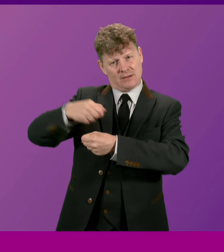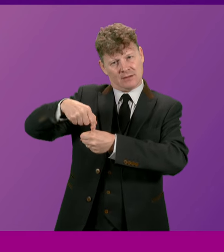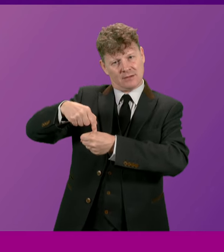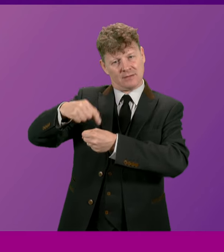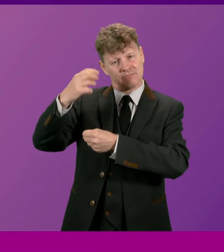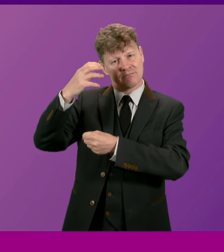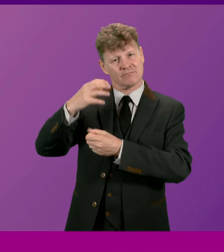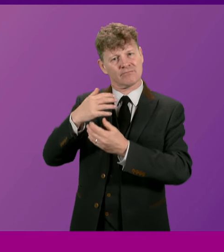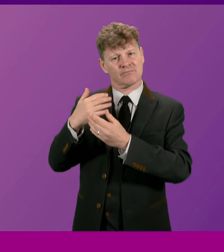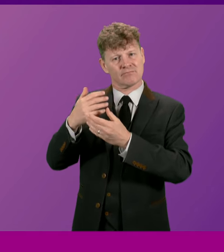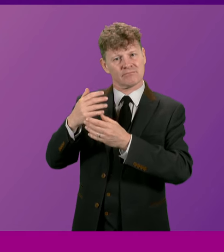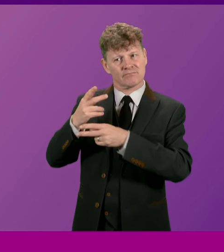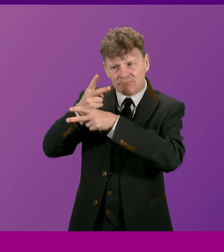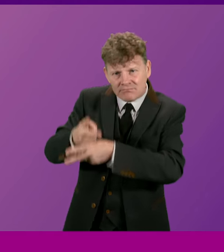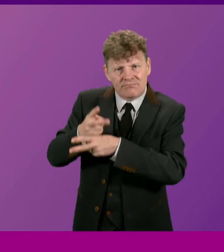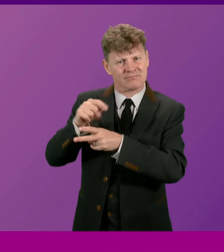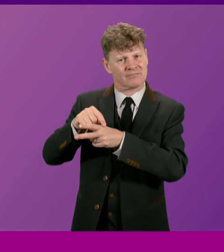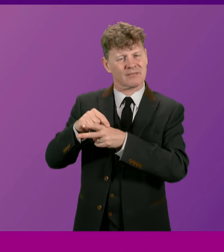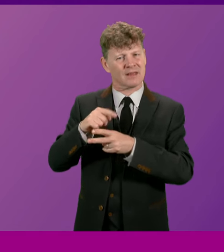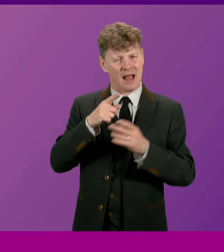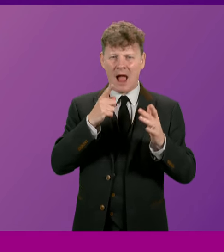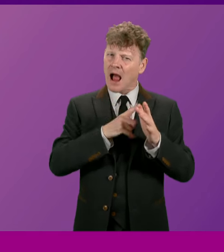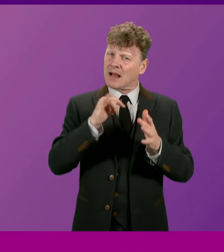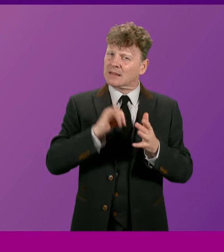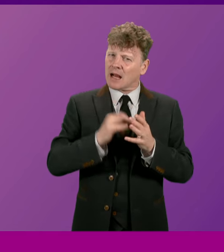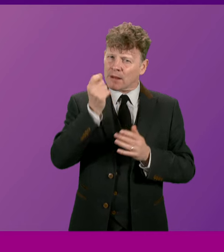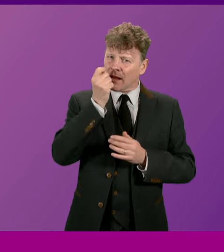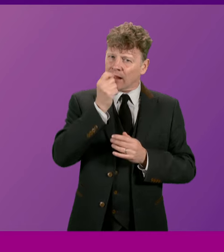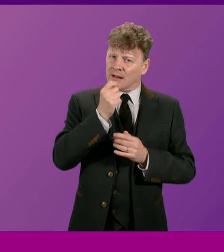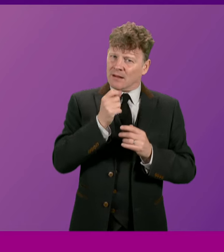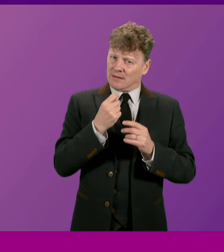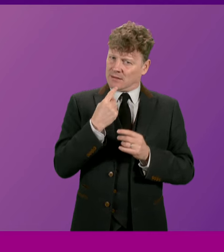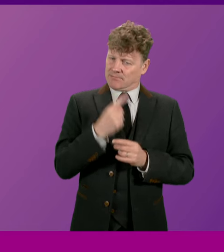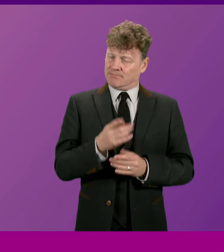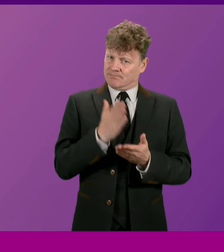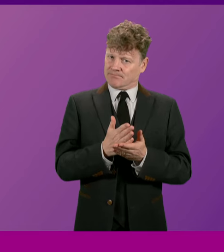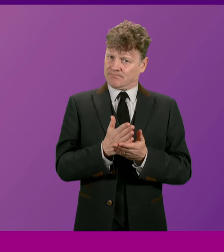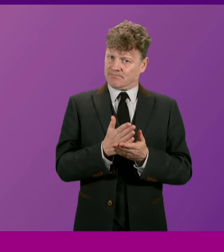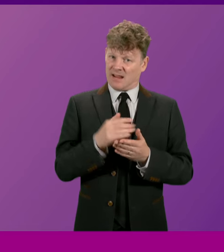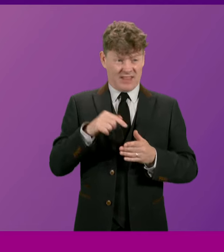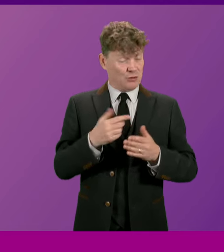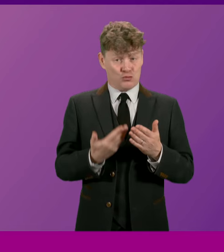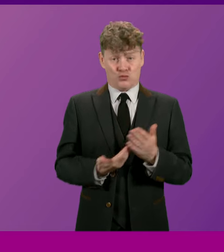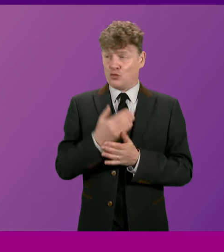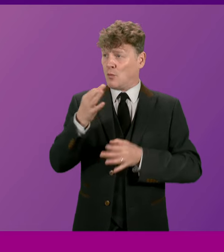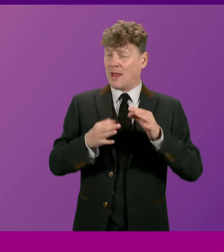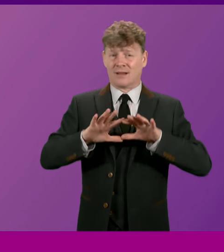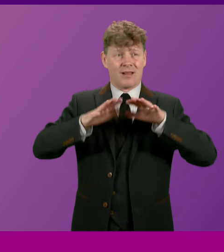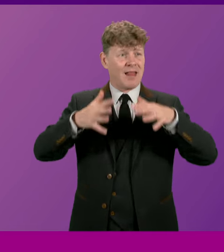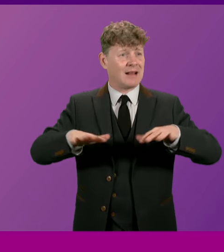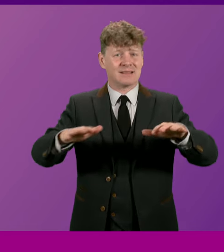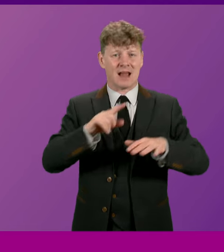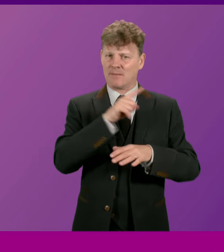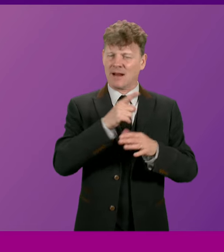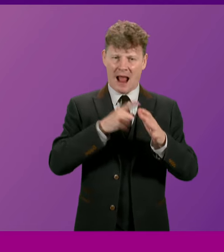In showing his understanding of that, in giving the right name to this young political landscape, Alex Salmond advanced